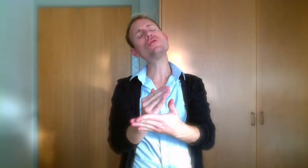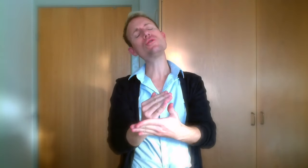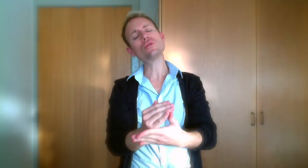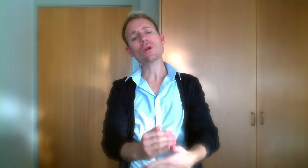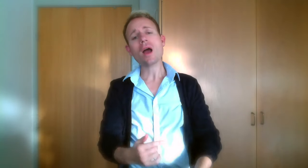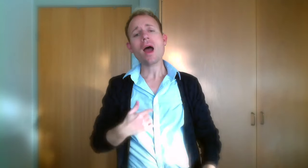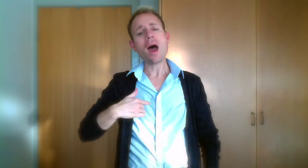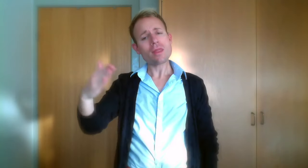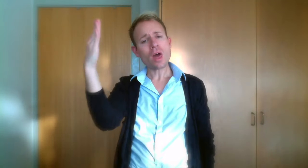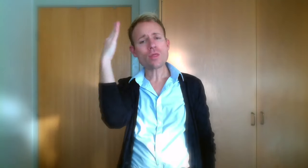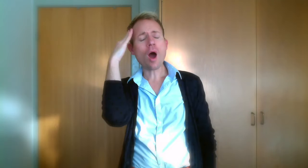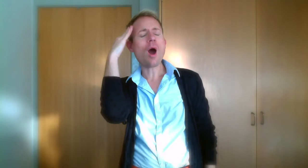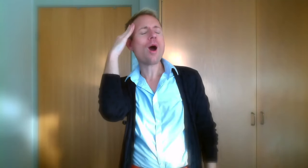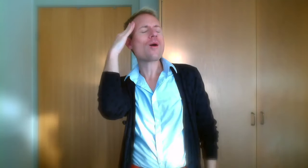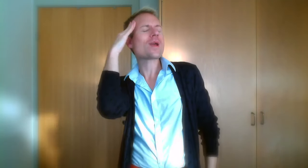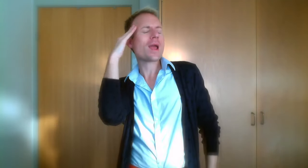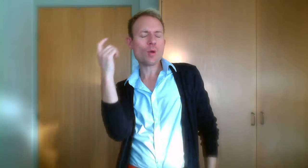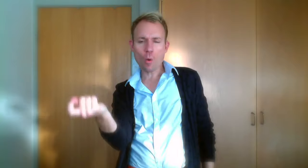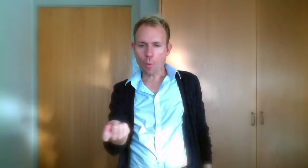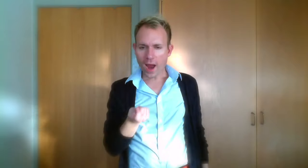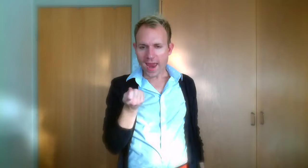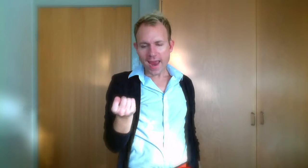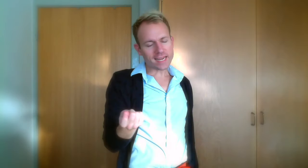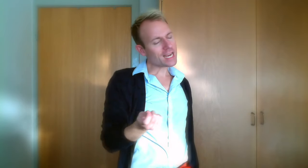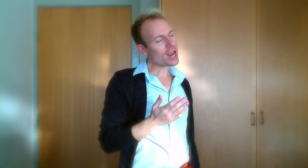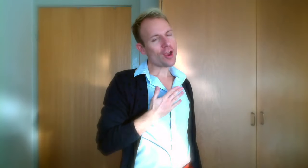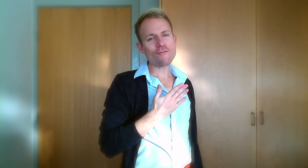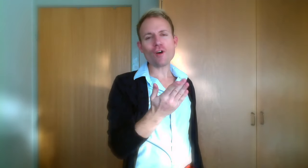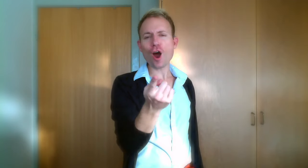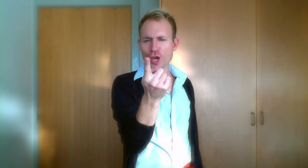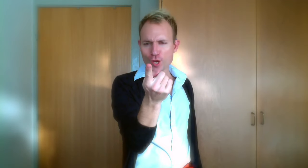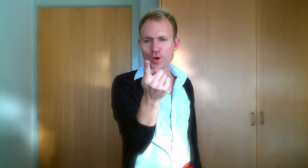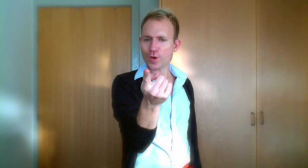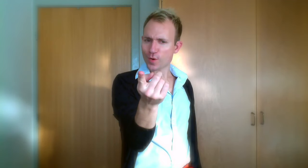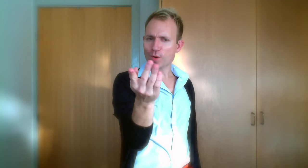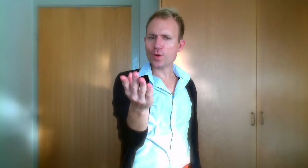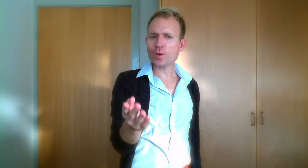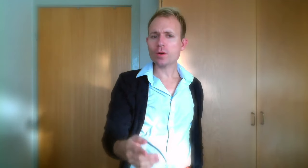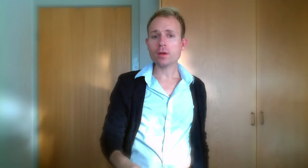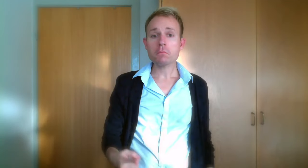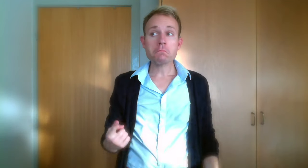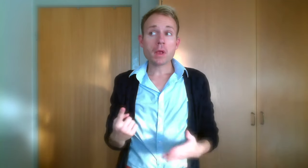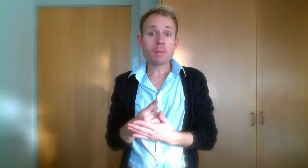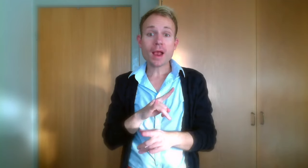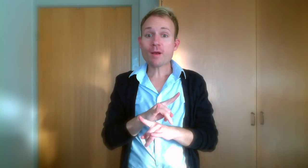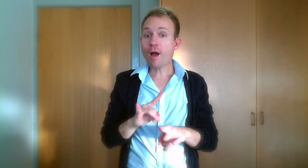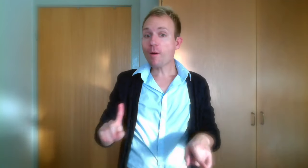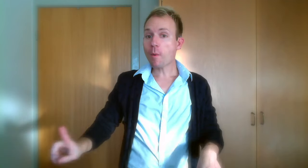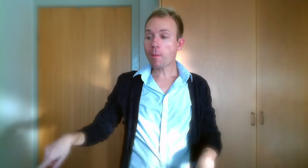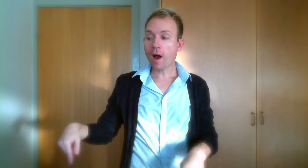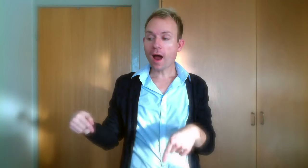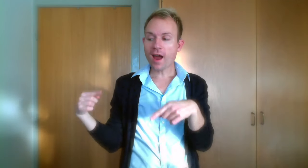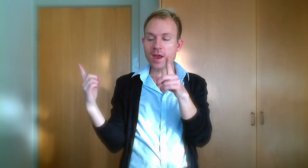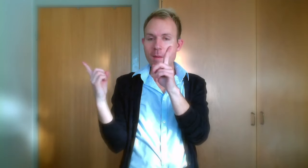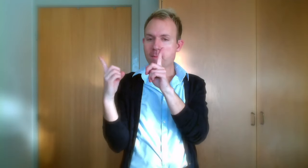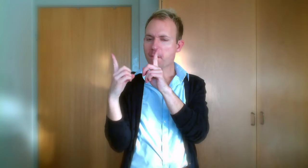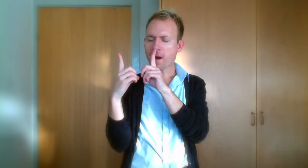And I know it's waiting for you It could be right there